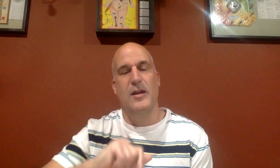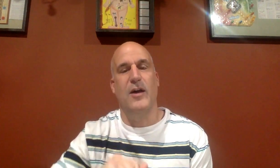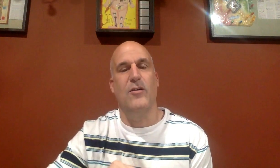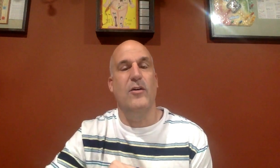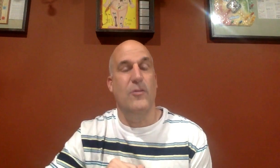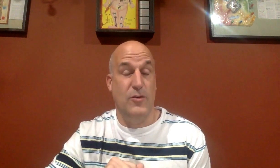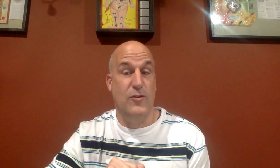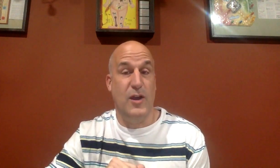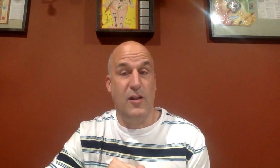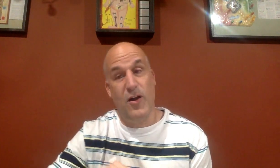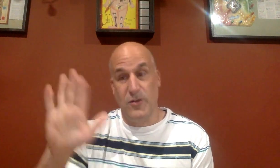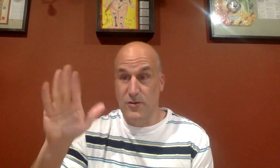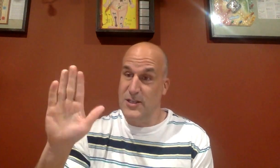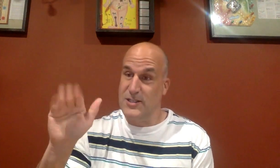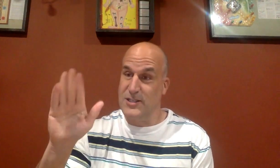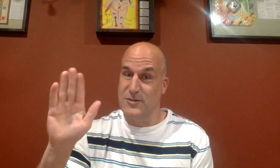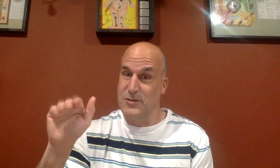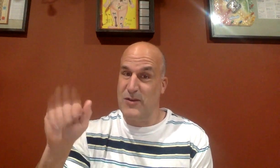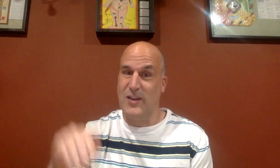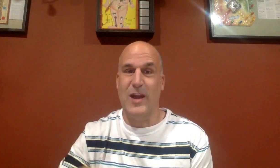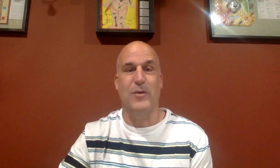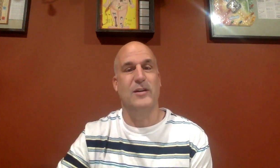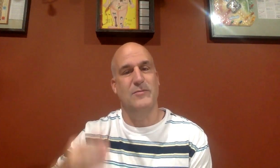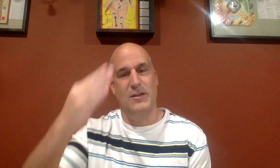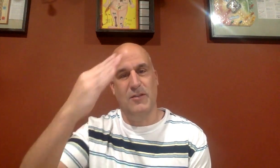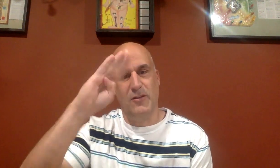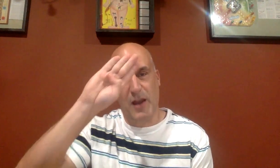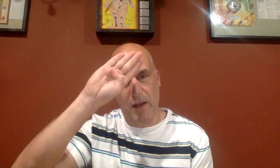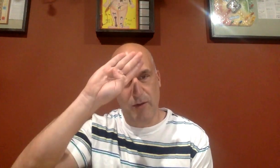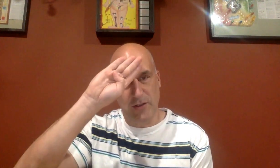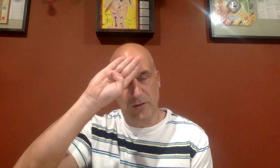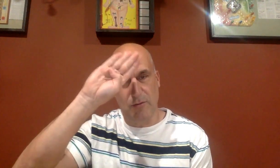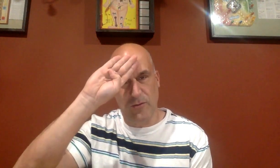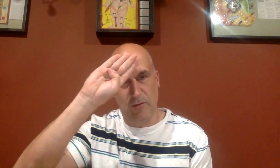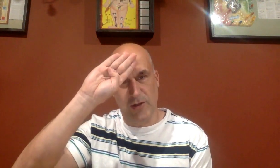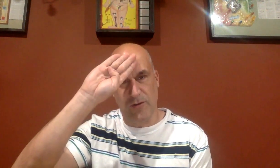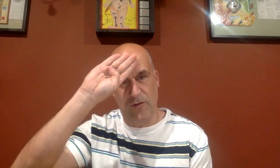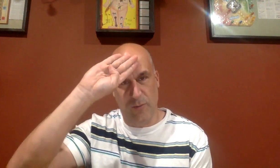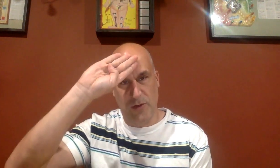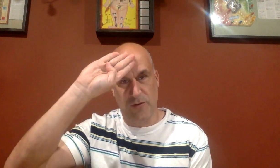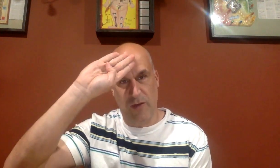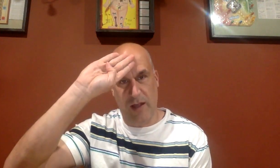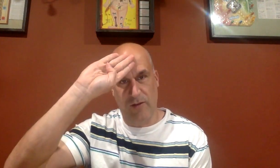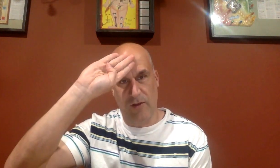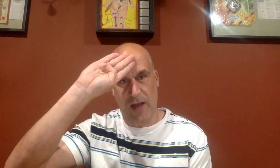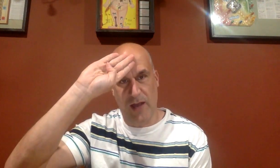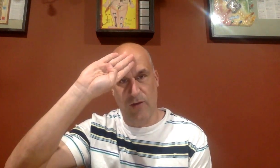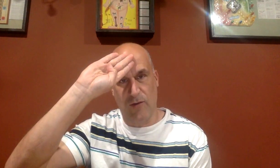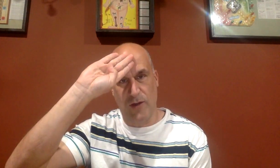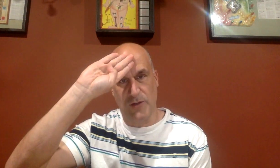Now, when you're doing hello, usually it's just, you just wave it like that. But in sign language, you cross your, you put your hand to your head, you cross your